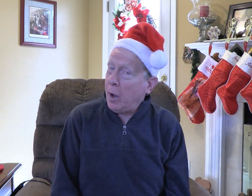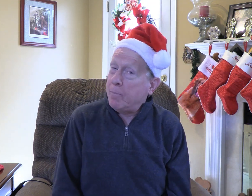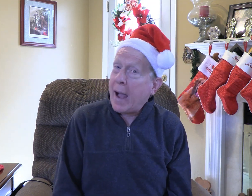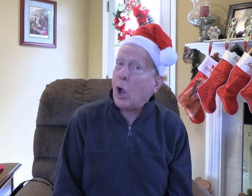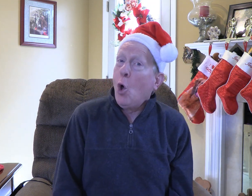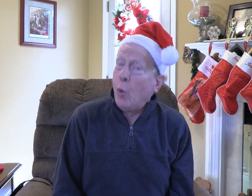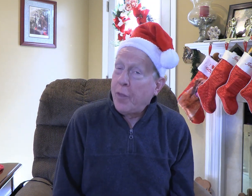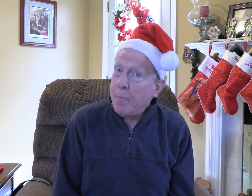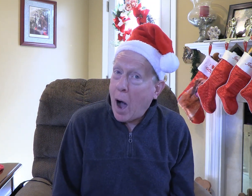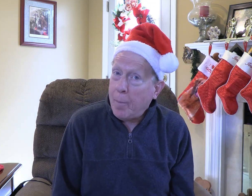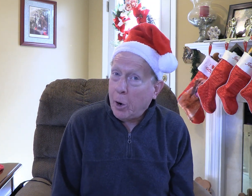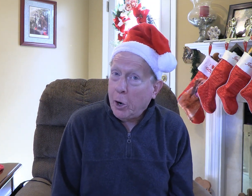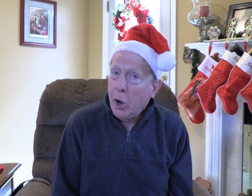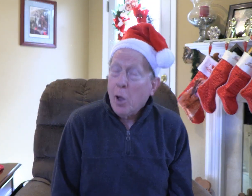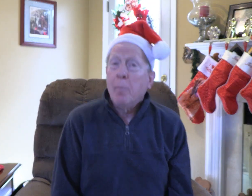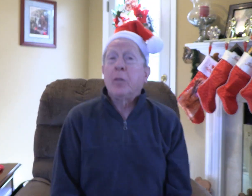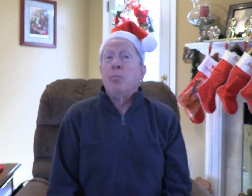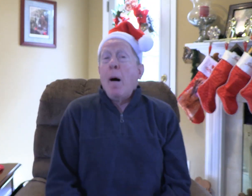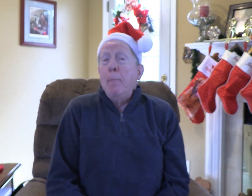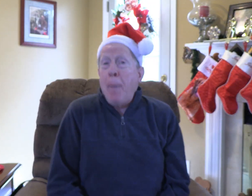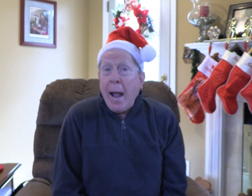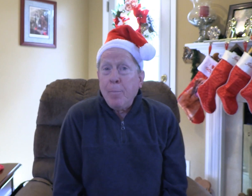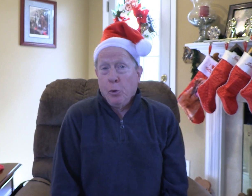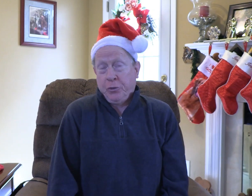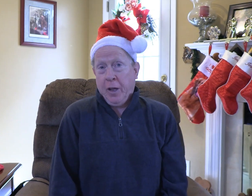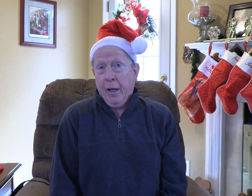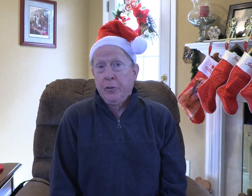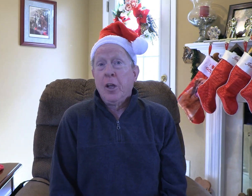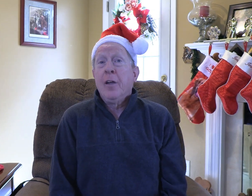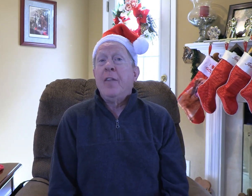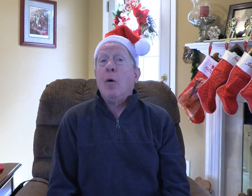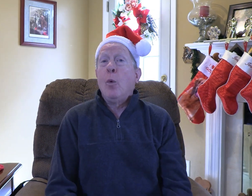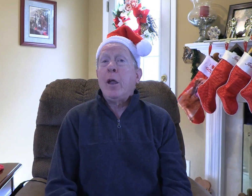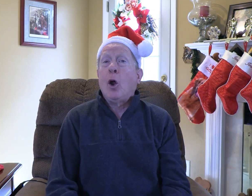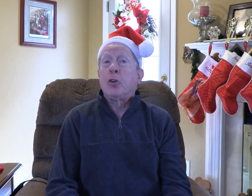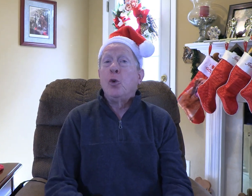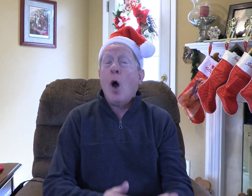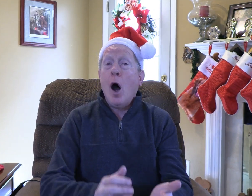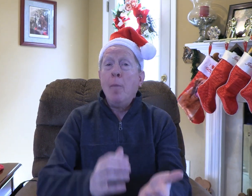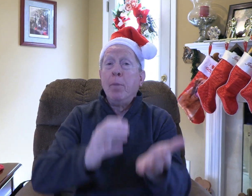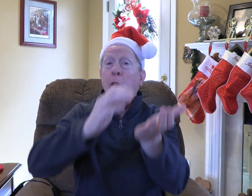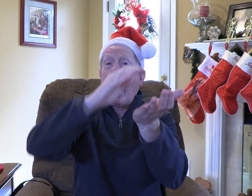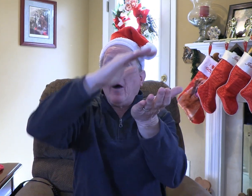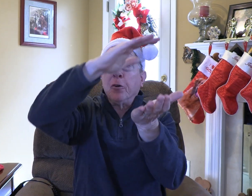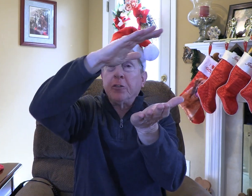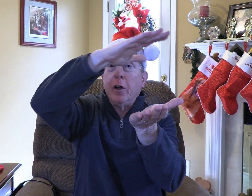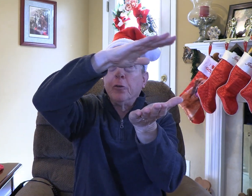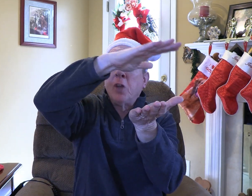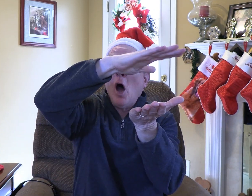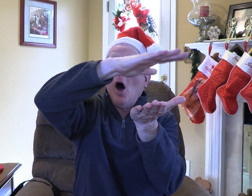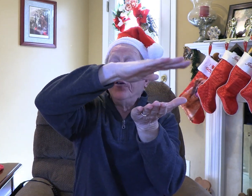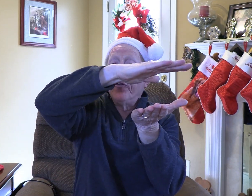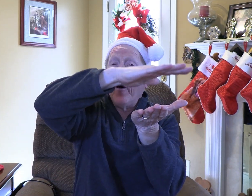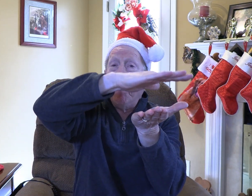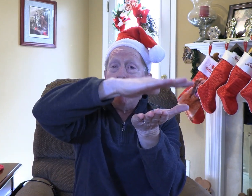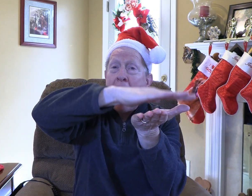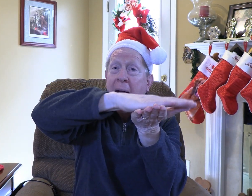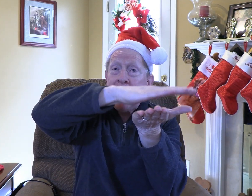come back with a bomber. But the Bible says that we are to humble ourselves under the mighty